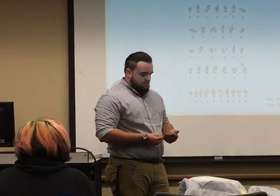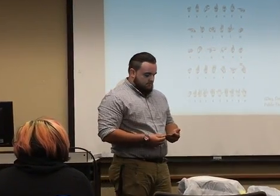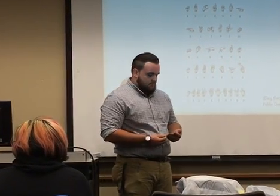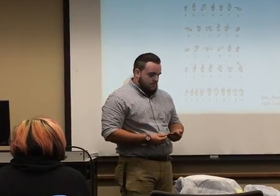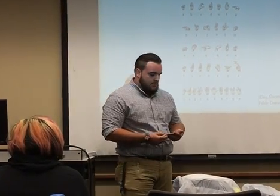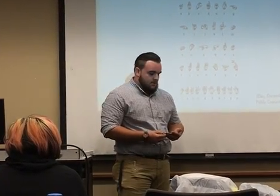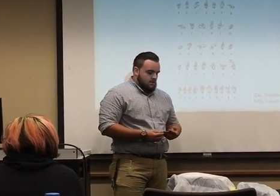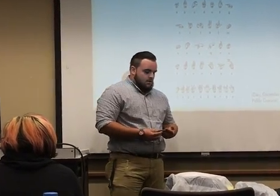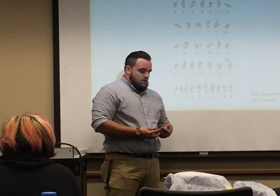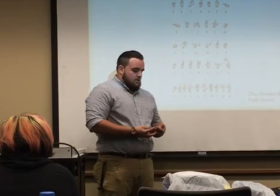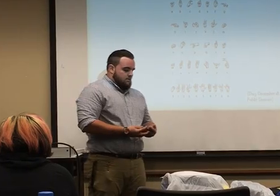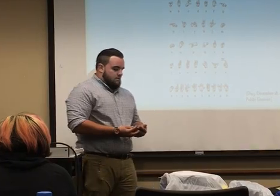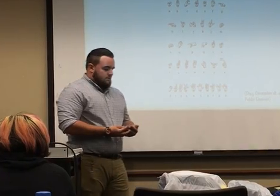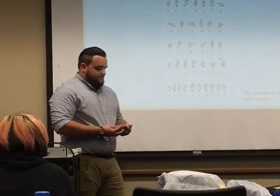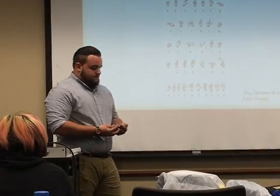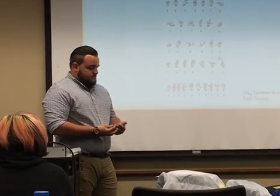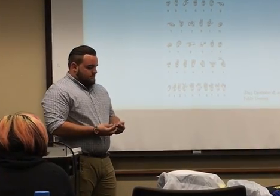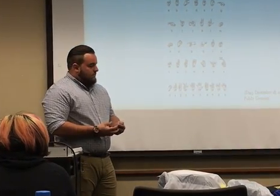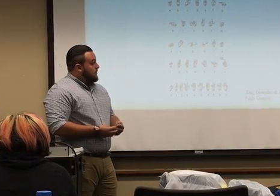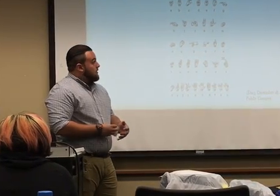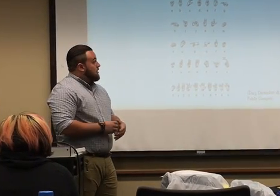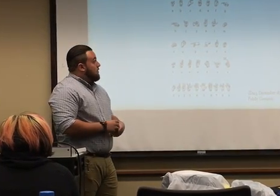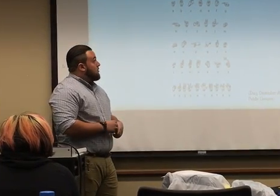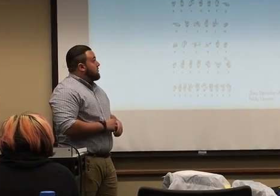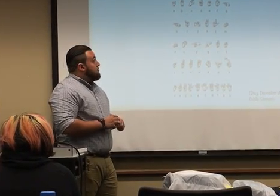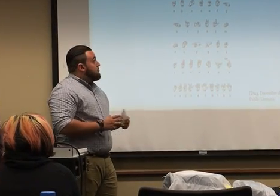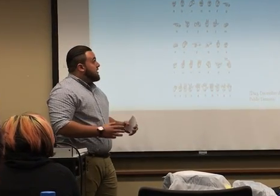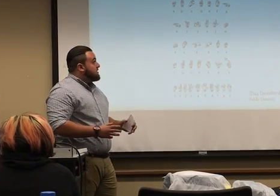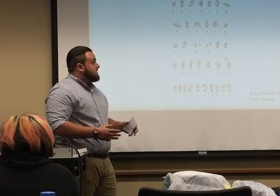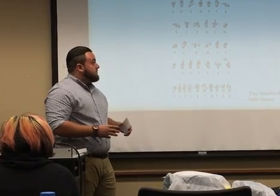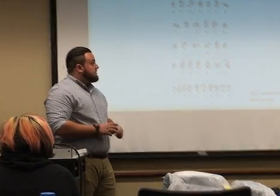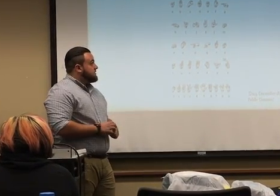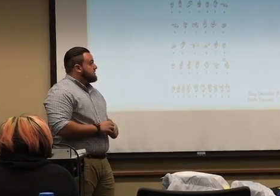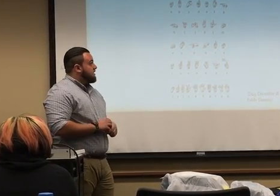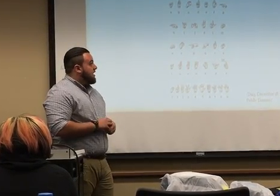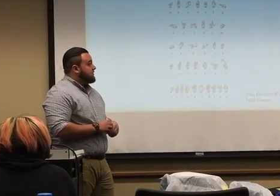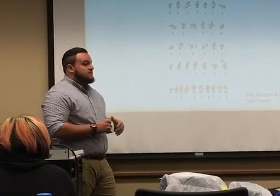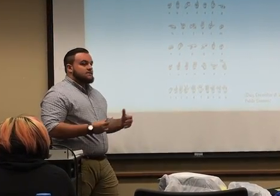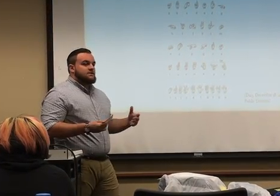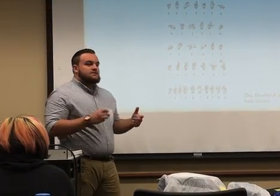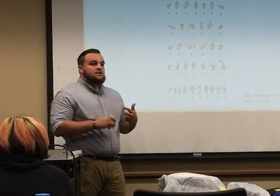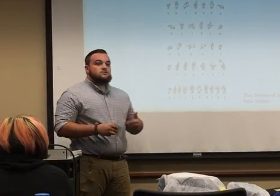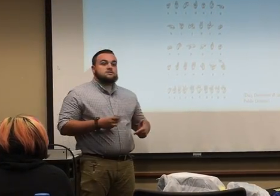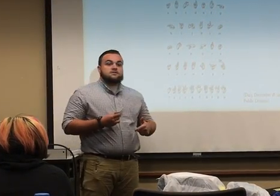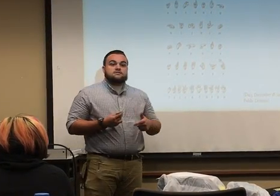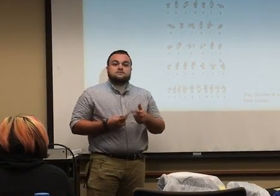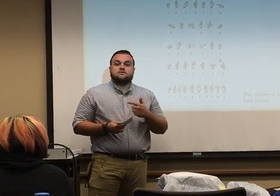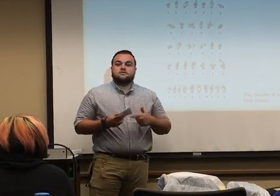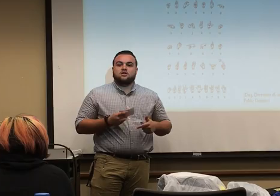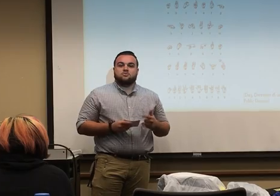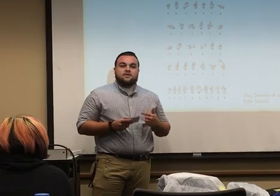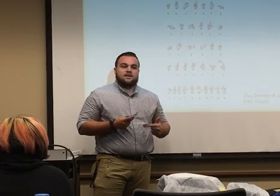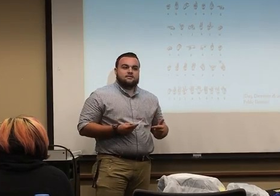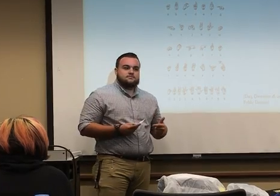Alright? So one of the biggest differences obviously is that sign language is done with the hands.